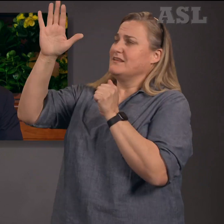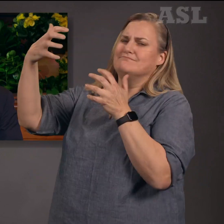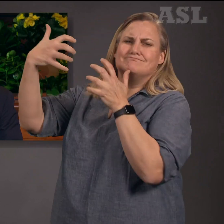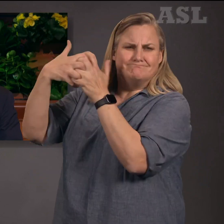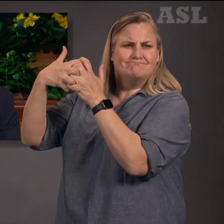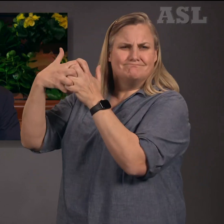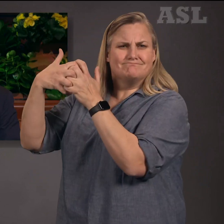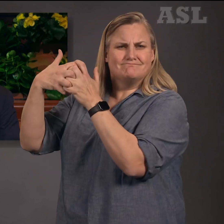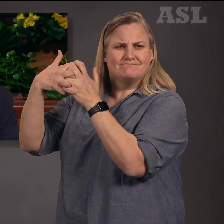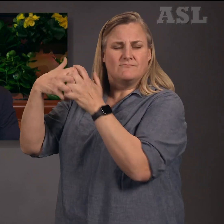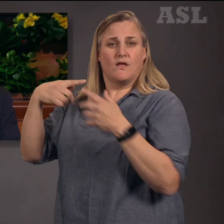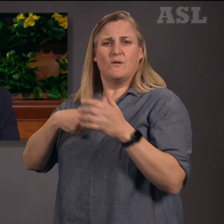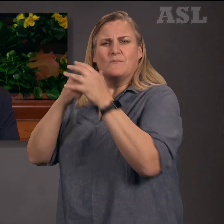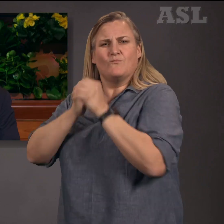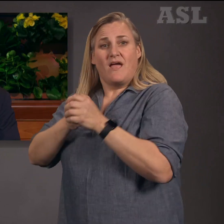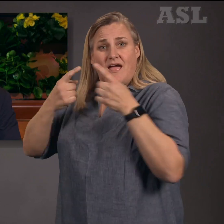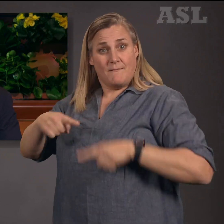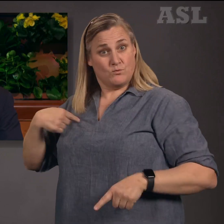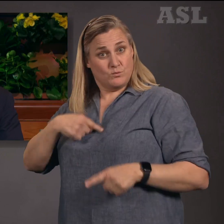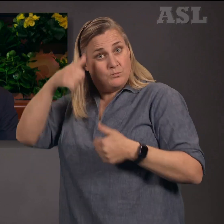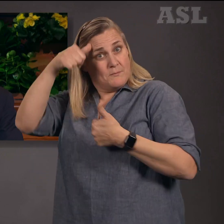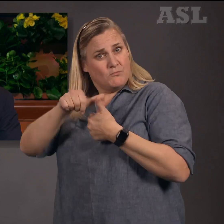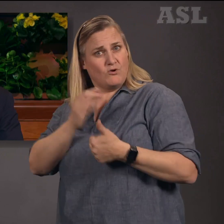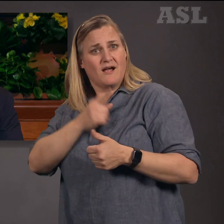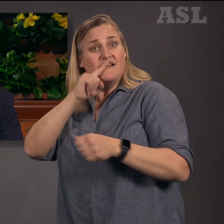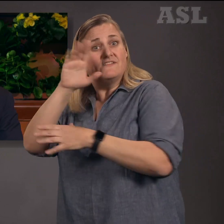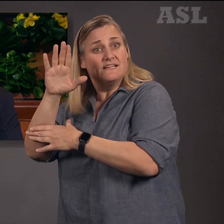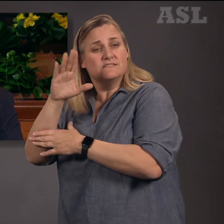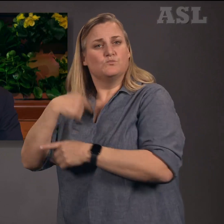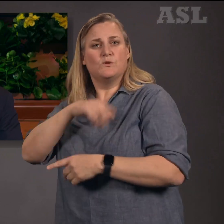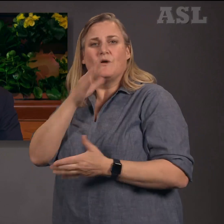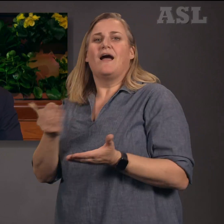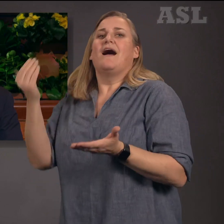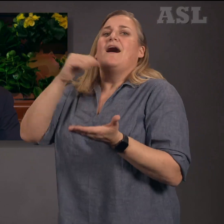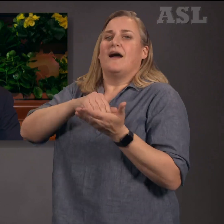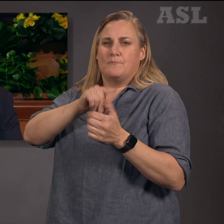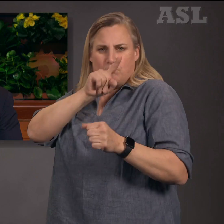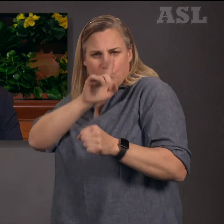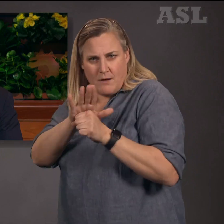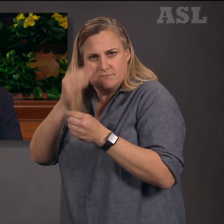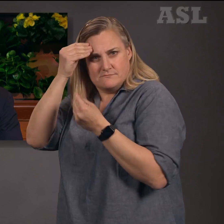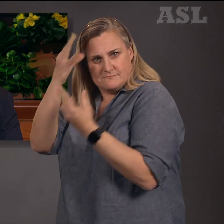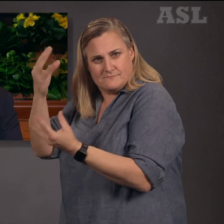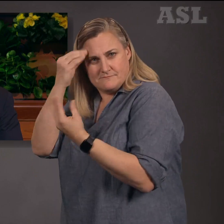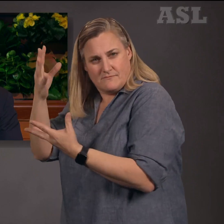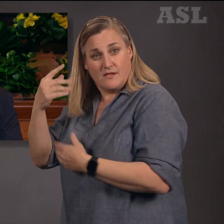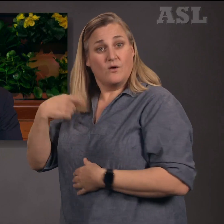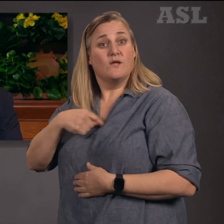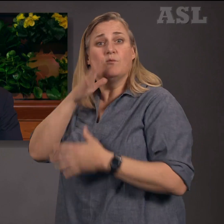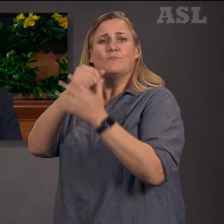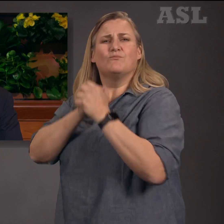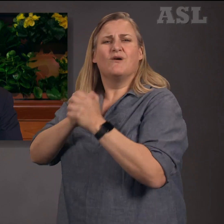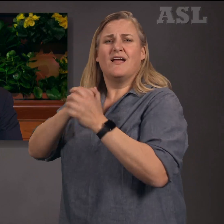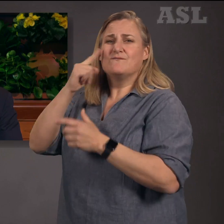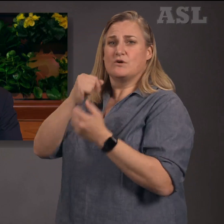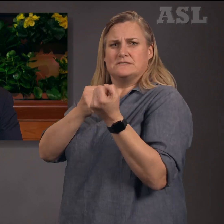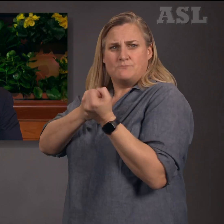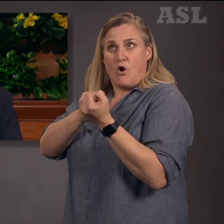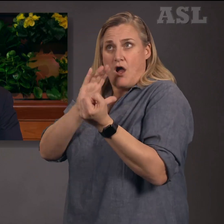them. We can pray to sustain and express love for our prophets, seers, and revelators, to